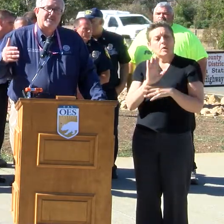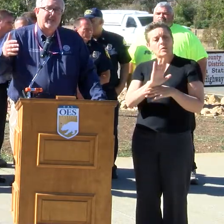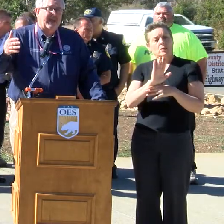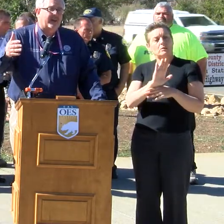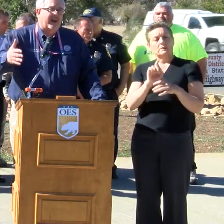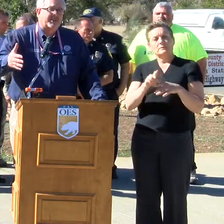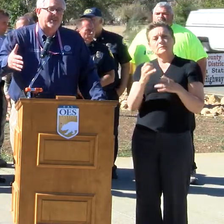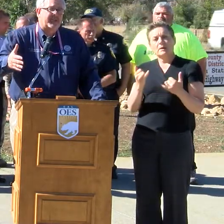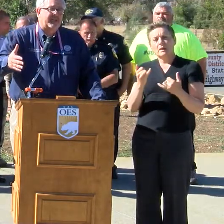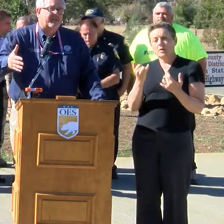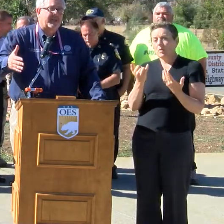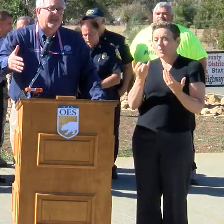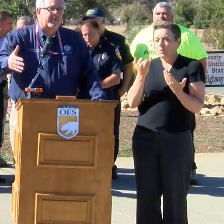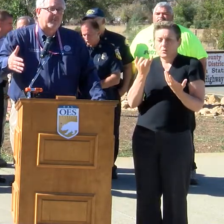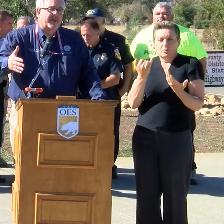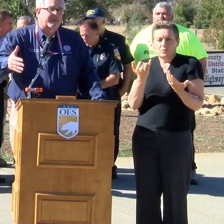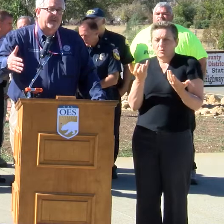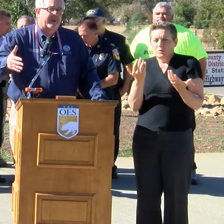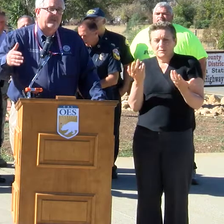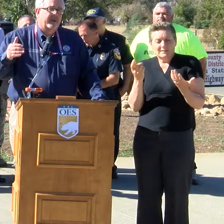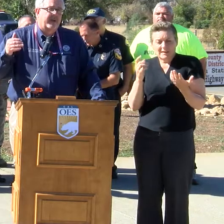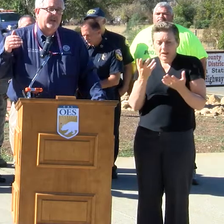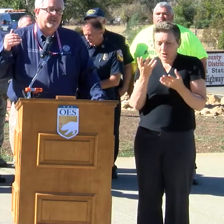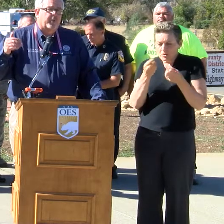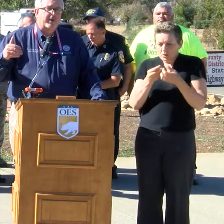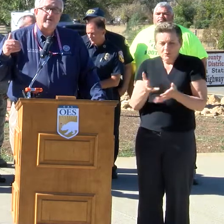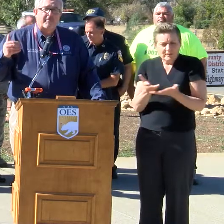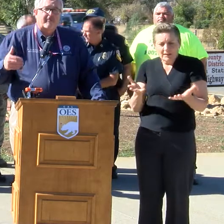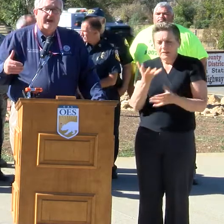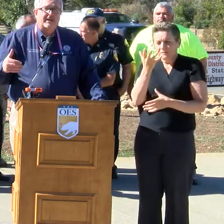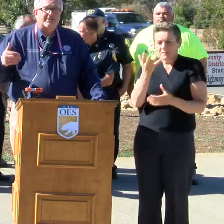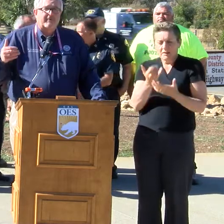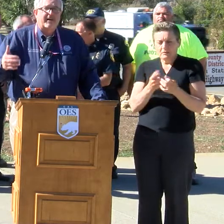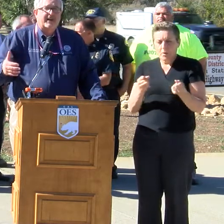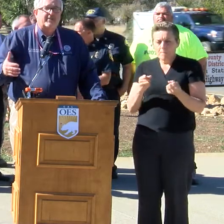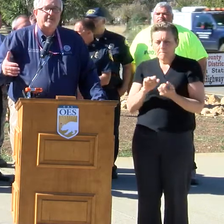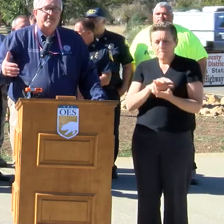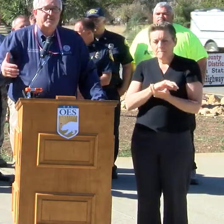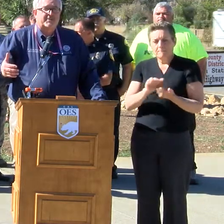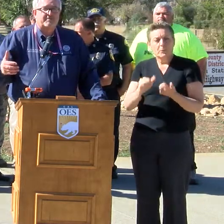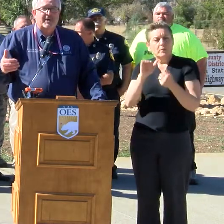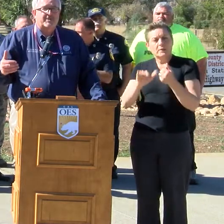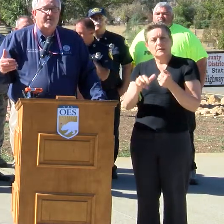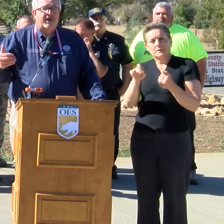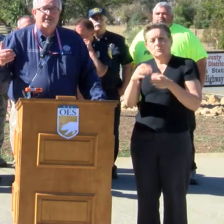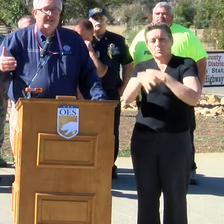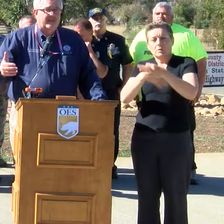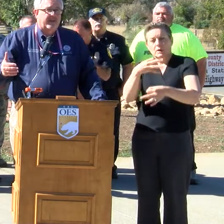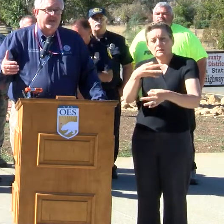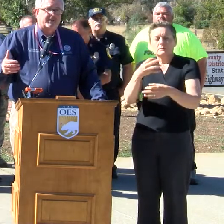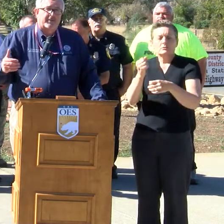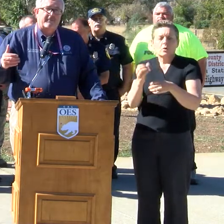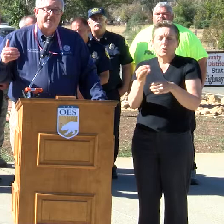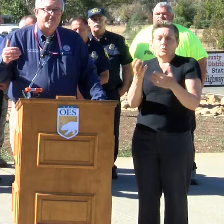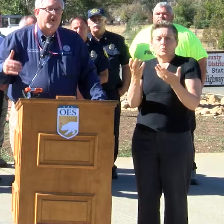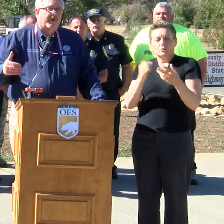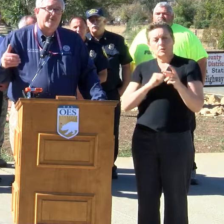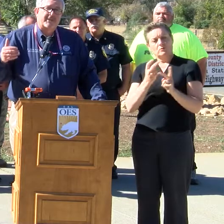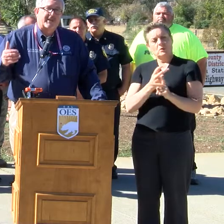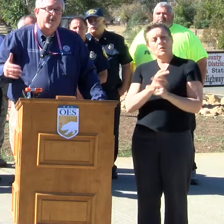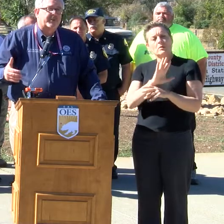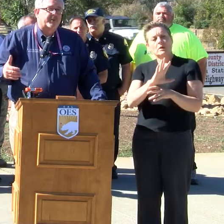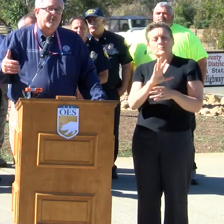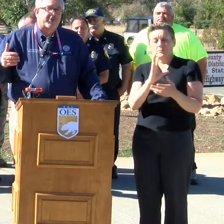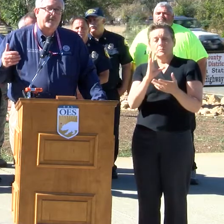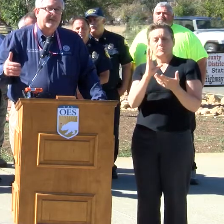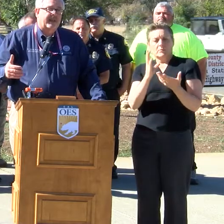immediate needs that they had losses they need immediate replacement of. And so we can provide some financial assistance based upon need. So the first part,